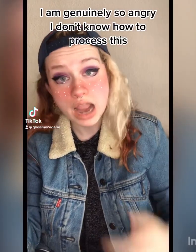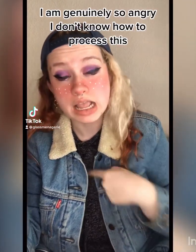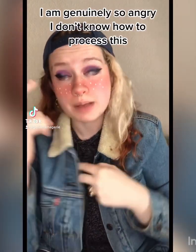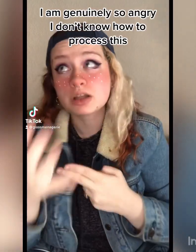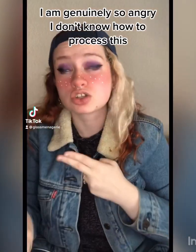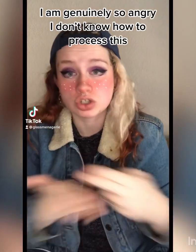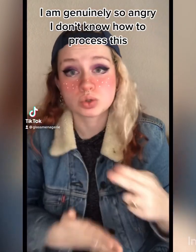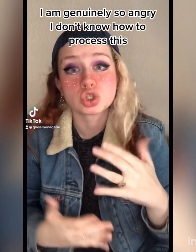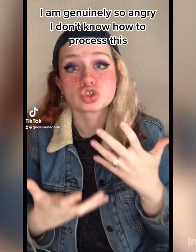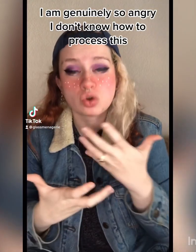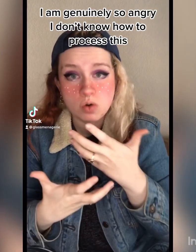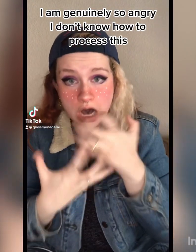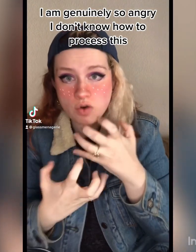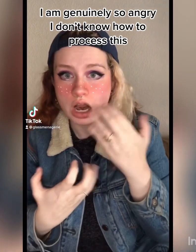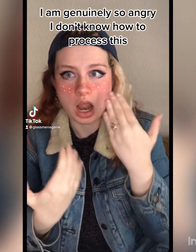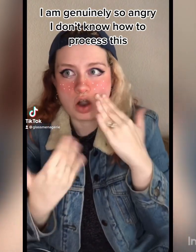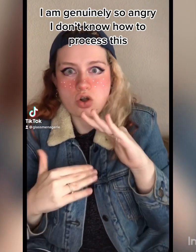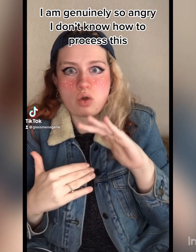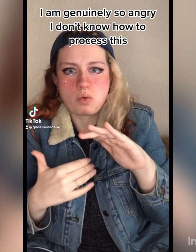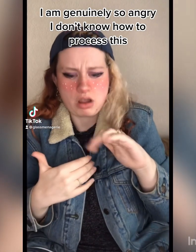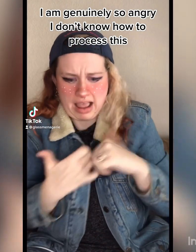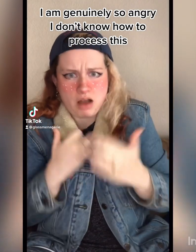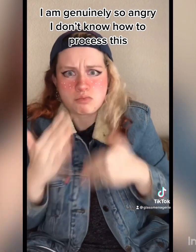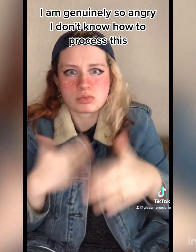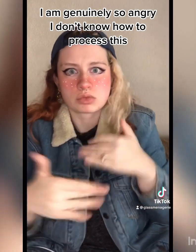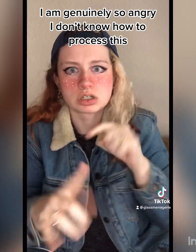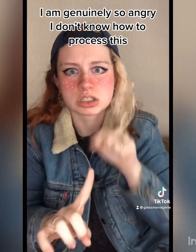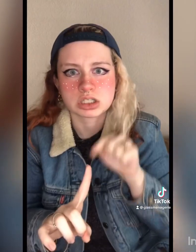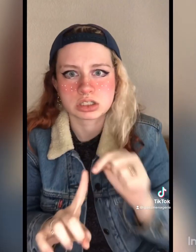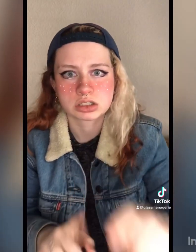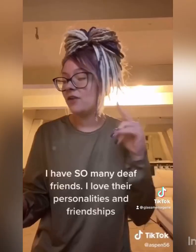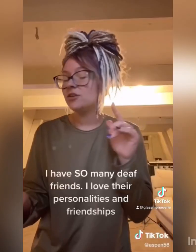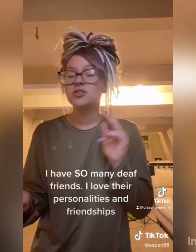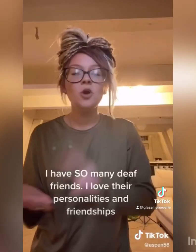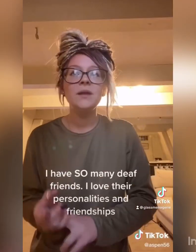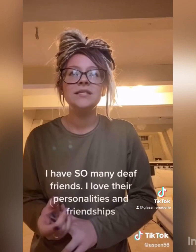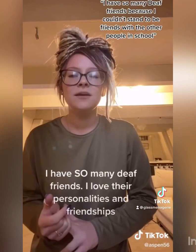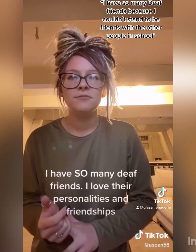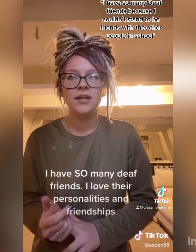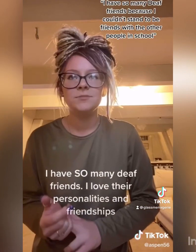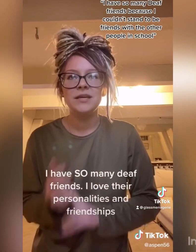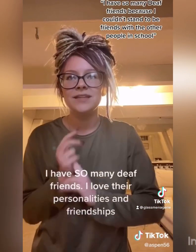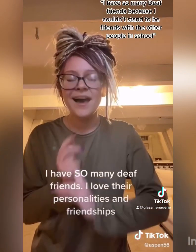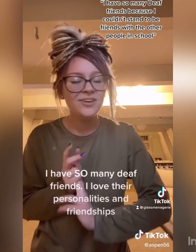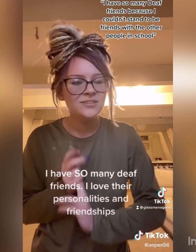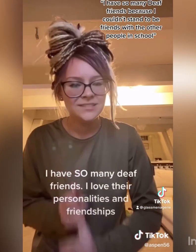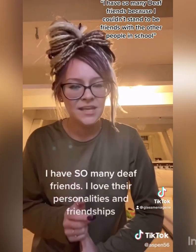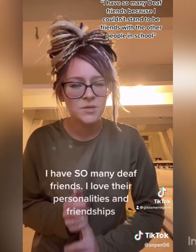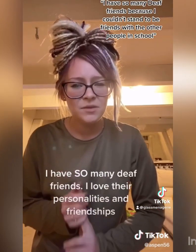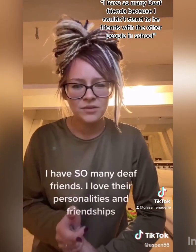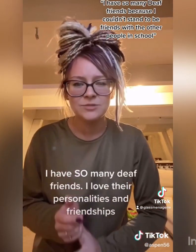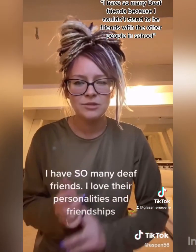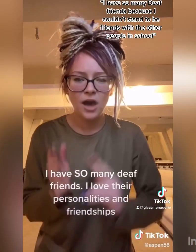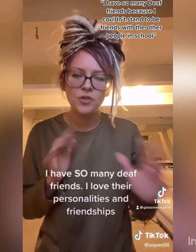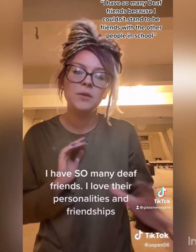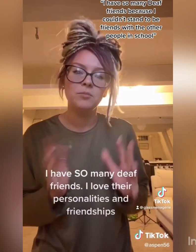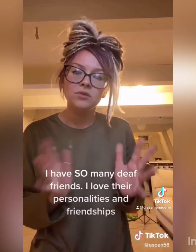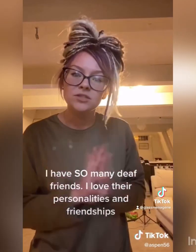I am genuinely so angry I don't know how to process this. So many Deaf friends because I couldn't stand to be friends with the other people in school.